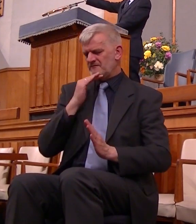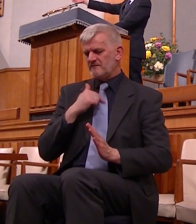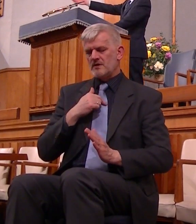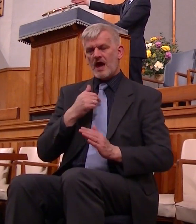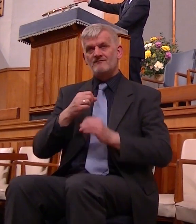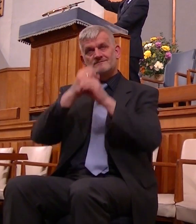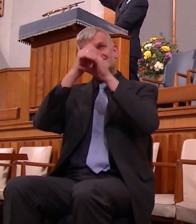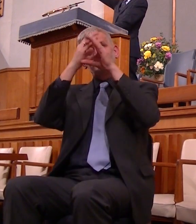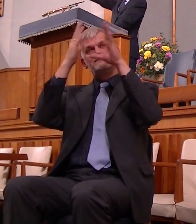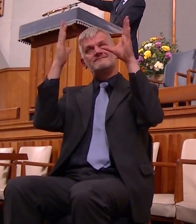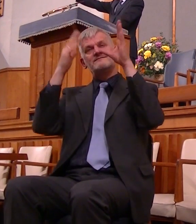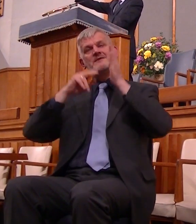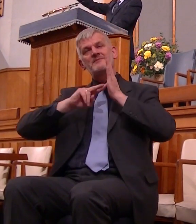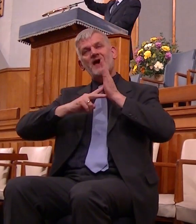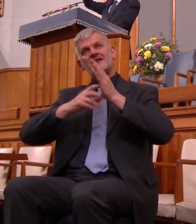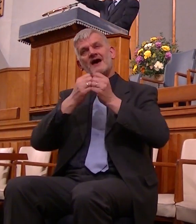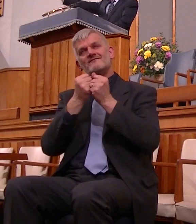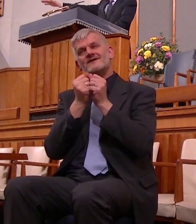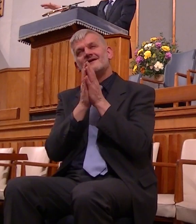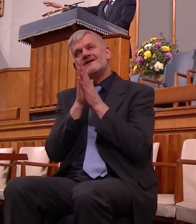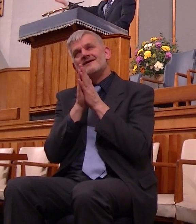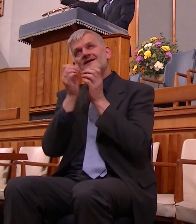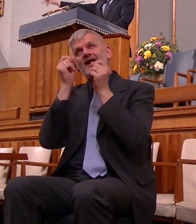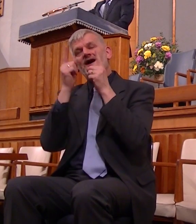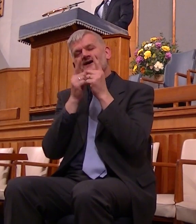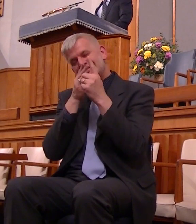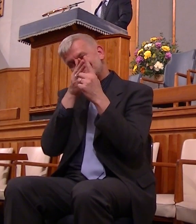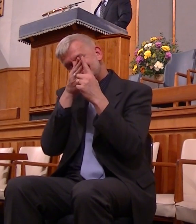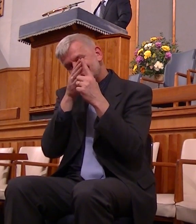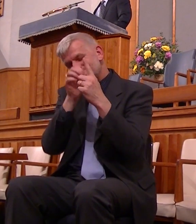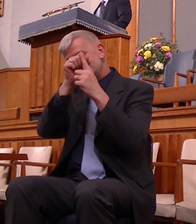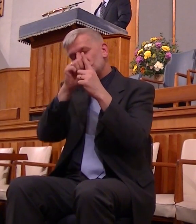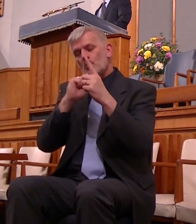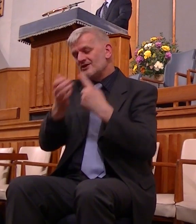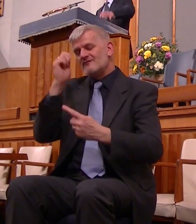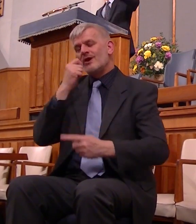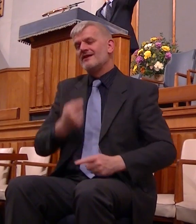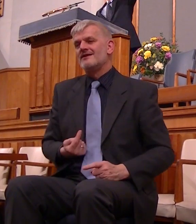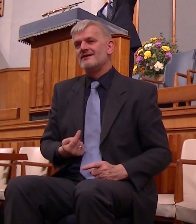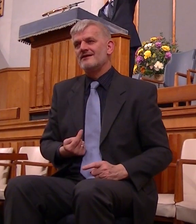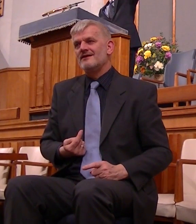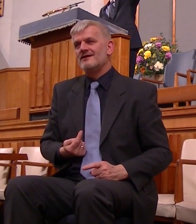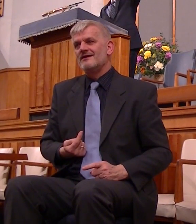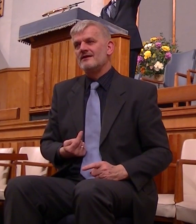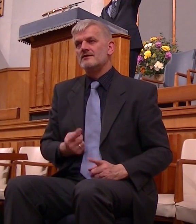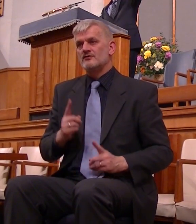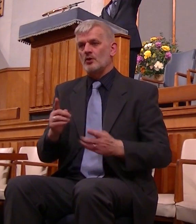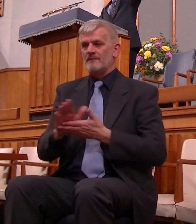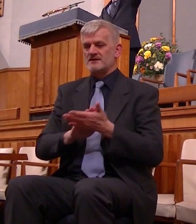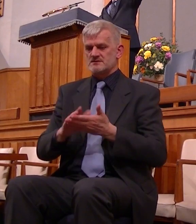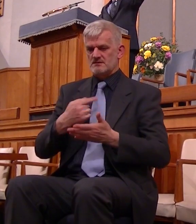dreams I have my plans I have my ideas and I can do it so on the one hand we're sovereign